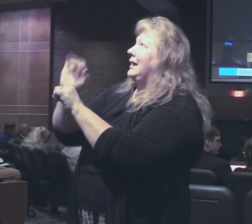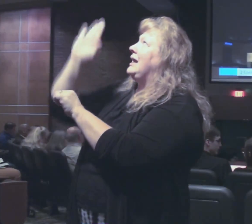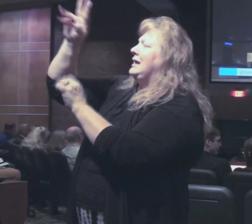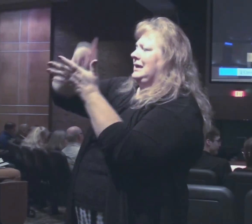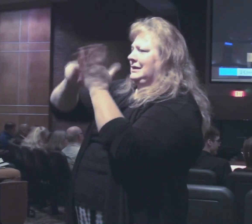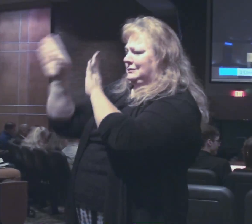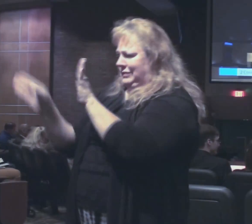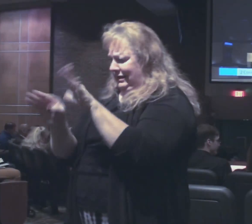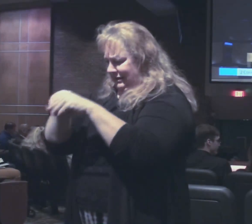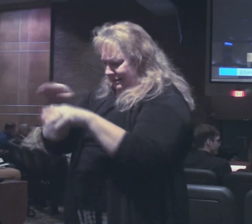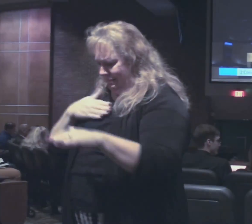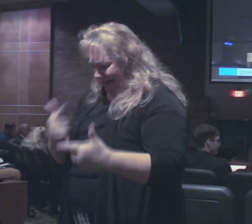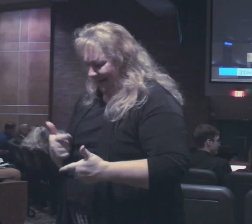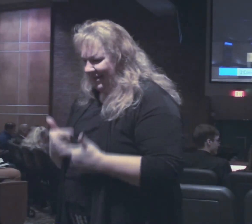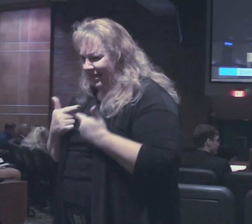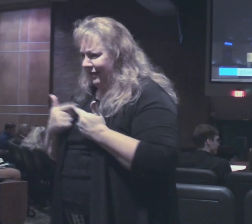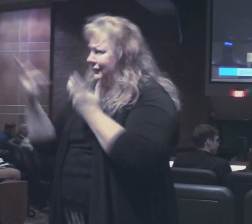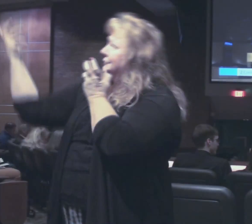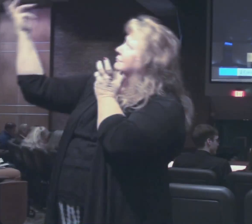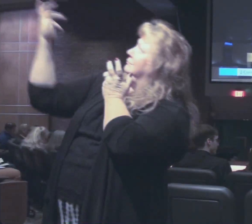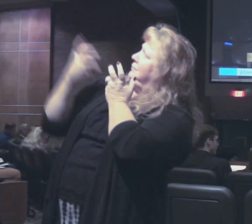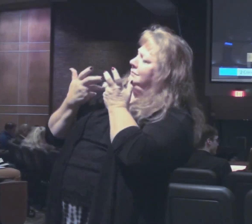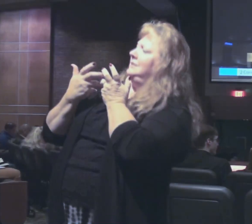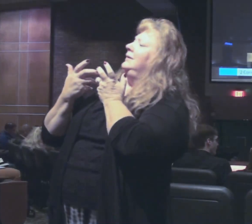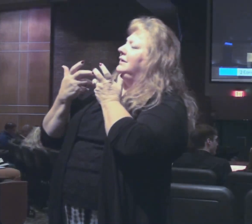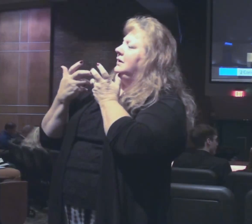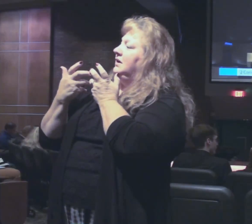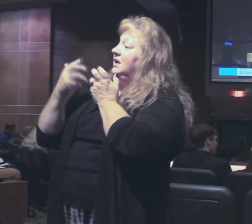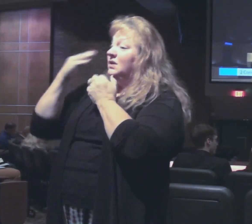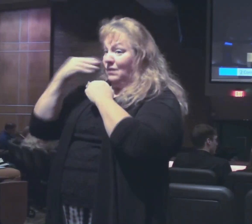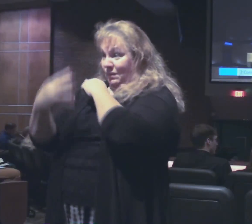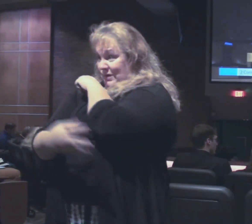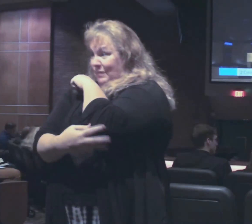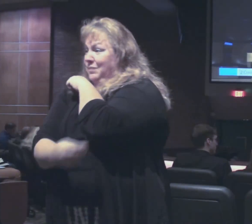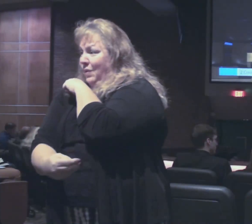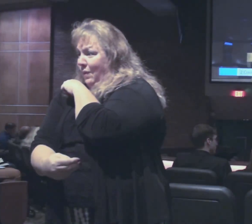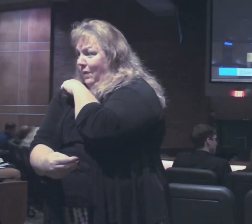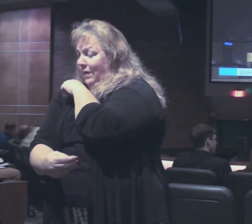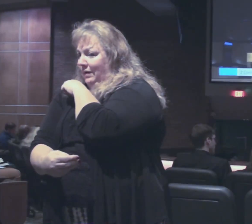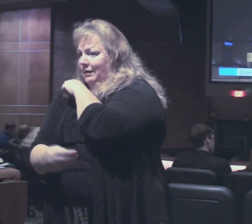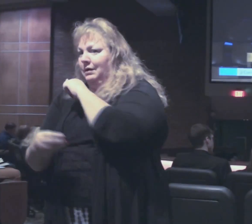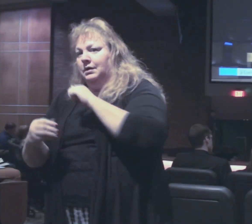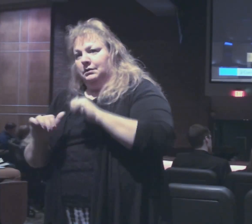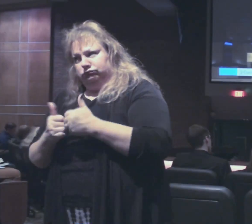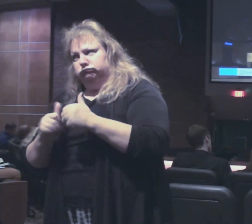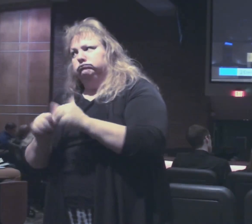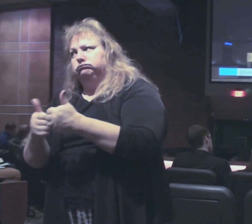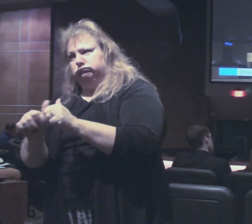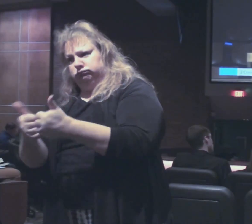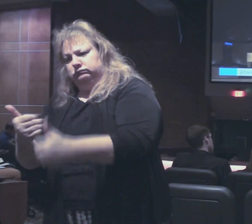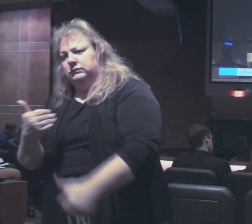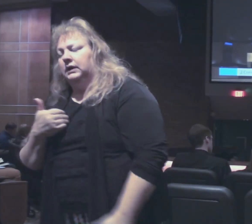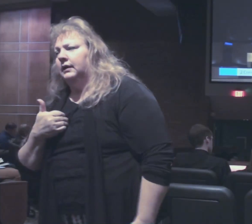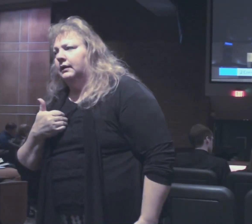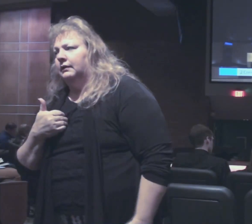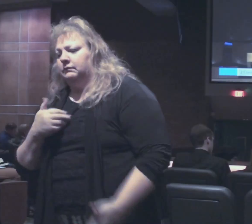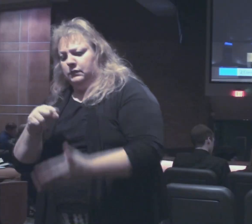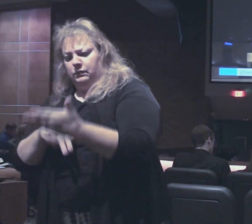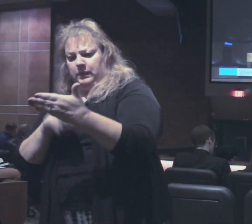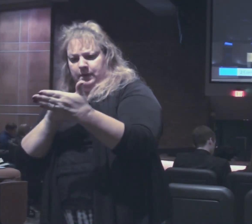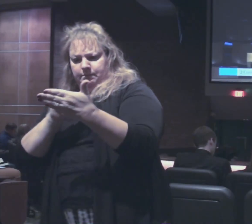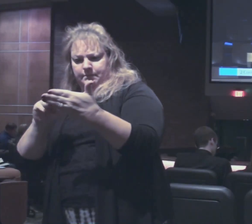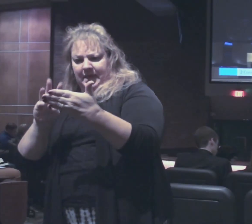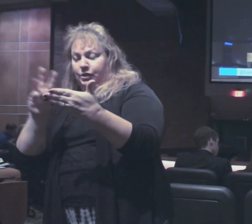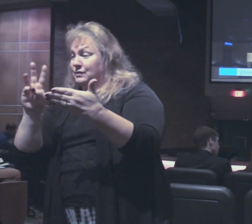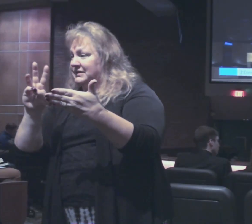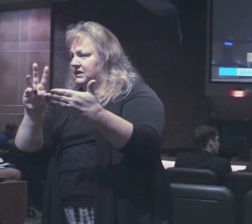purposes in my life and you know when you're poor you have certain challenges like we read in Matthew 6